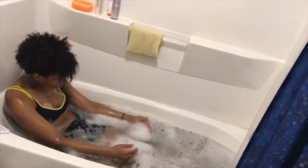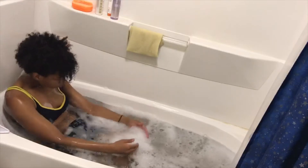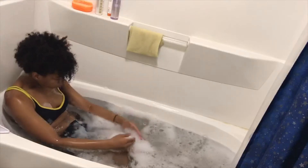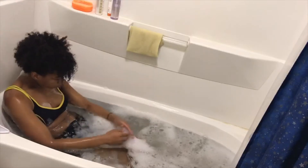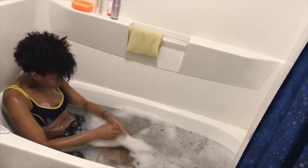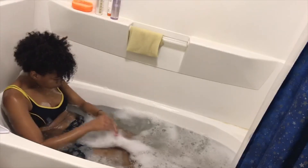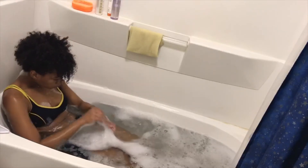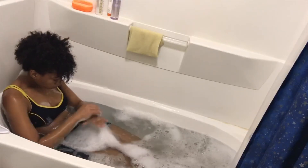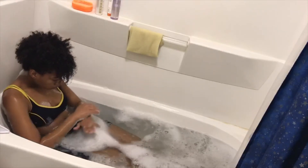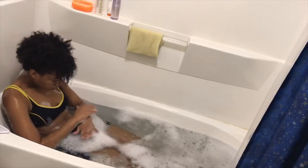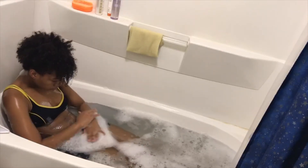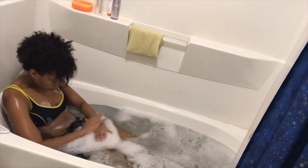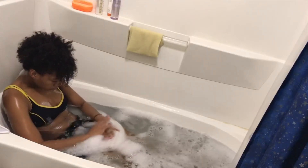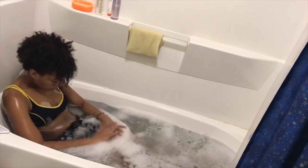i was never alone